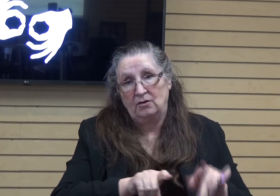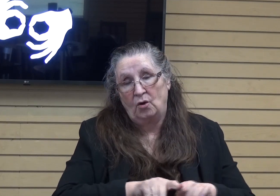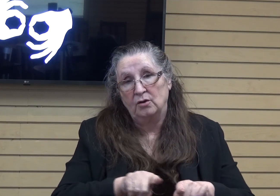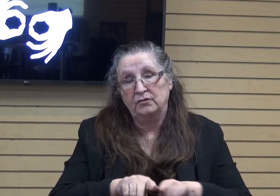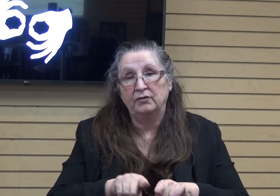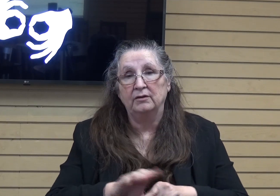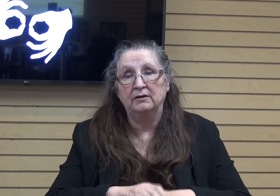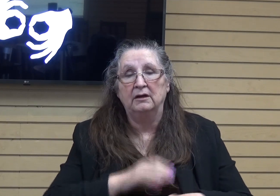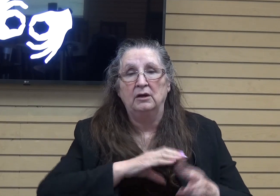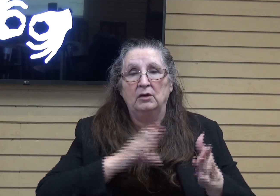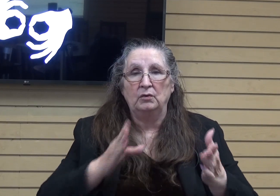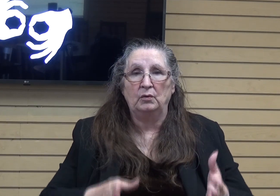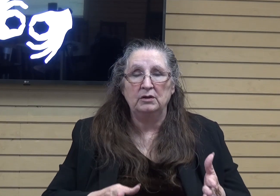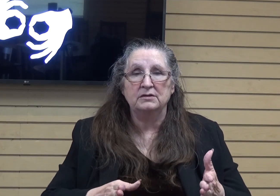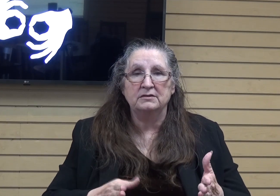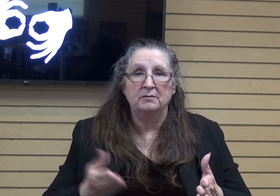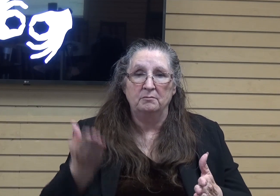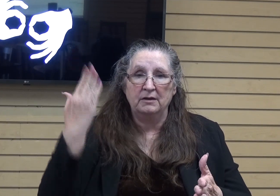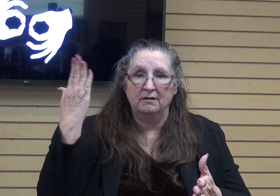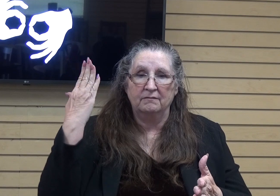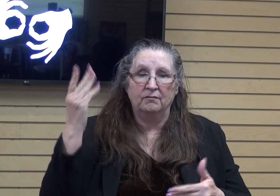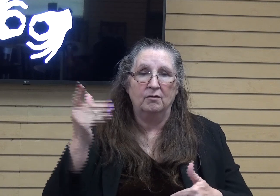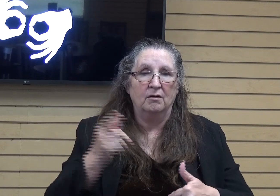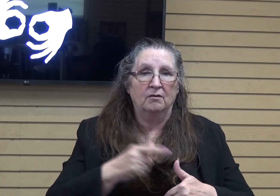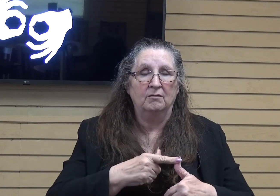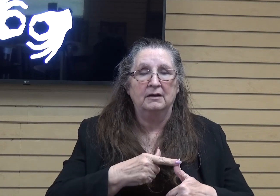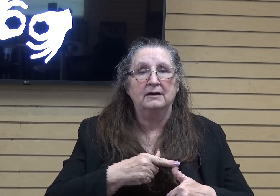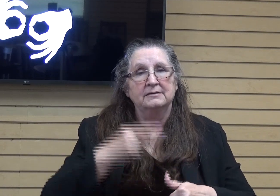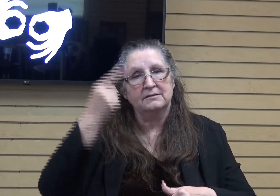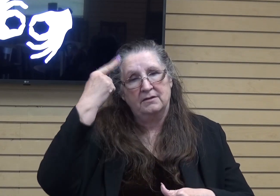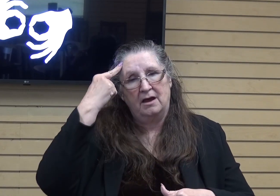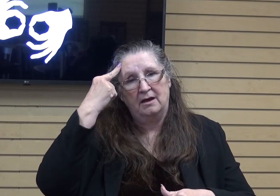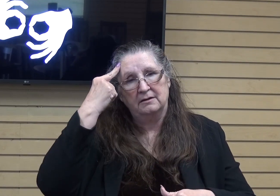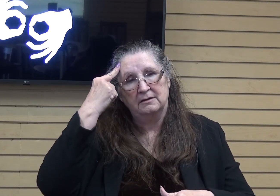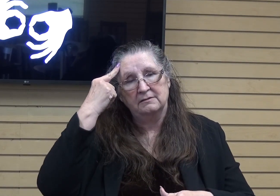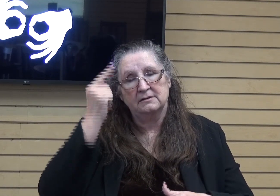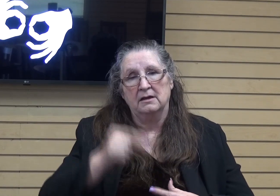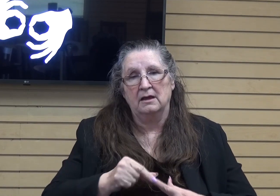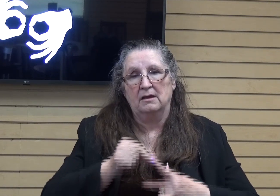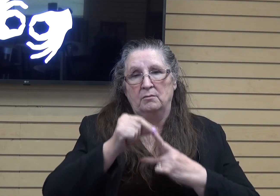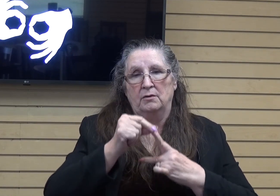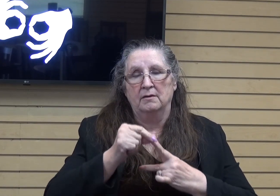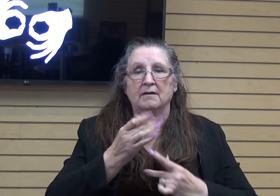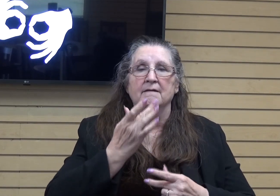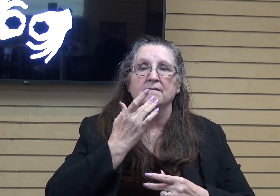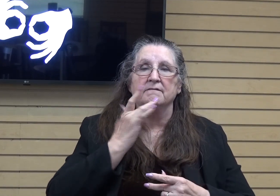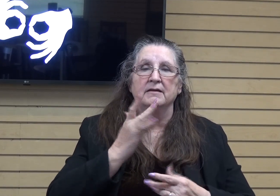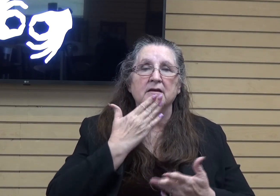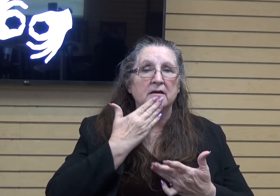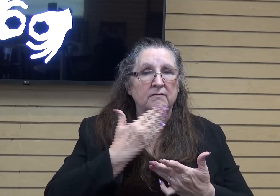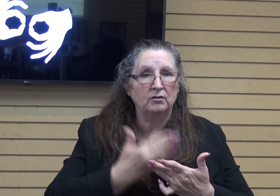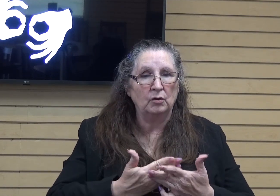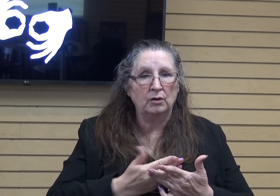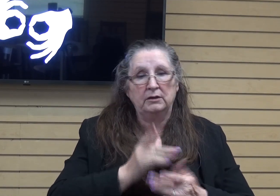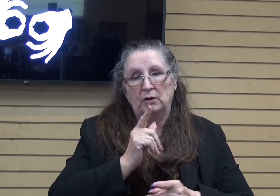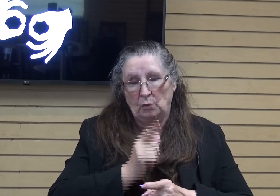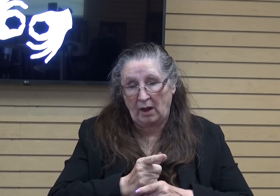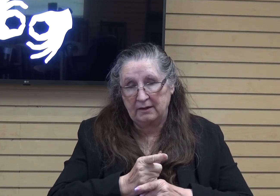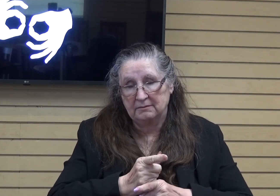Christianity was once thought of as essential, favorable, good, and right. And